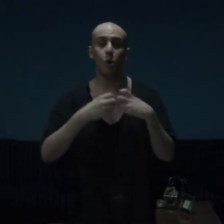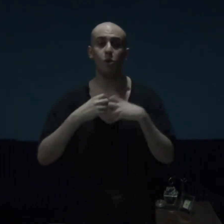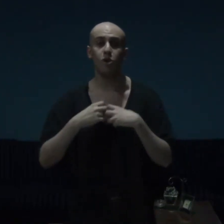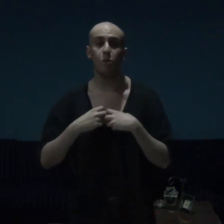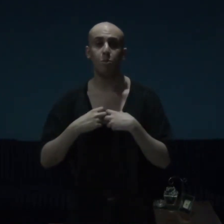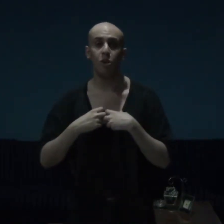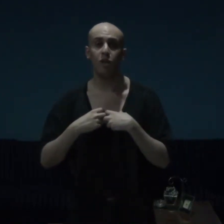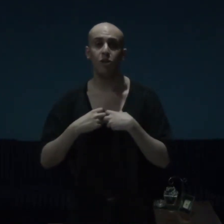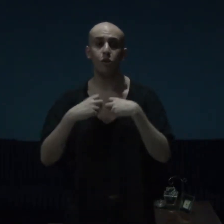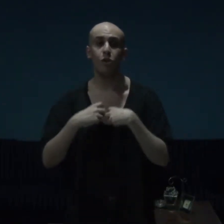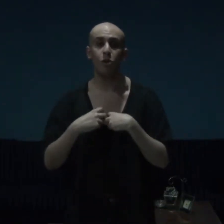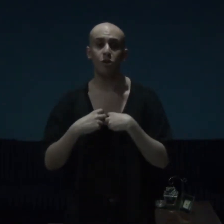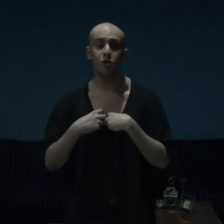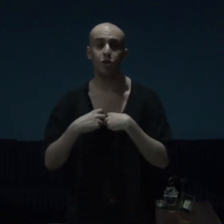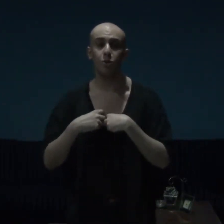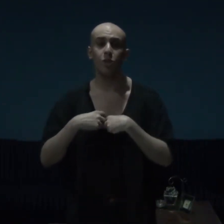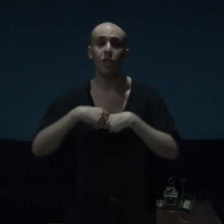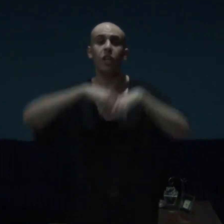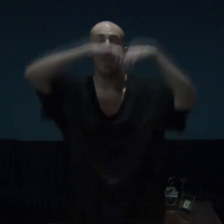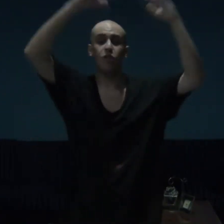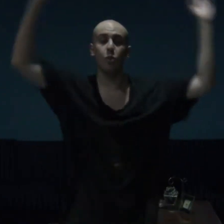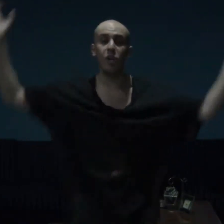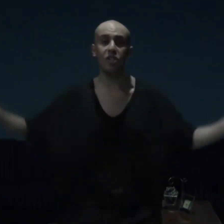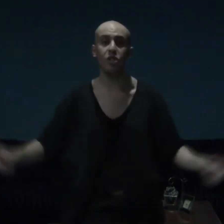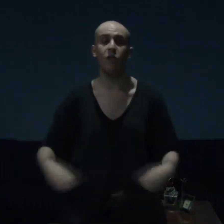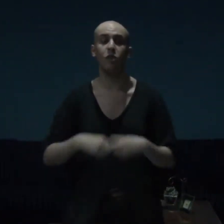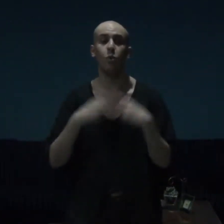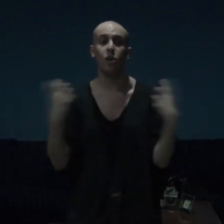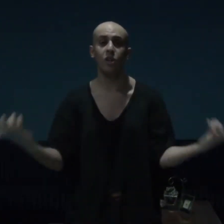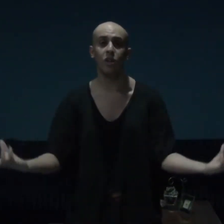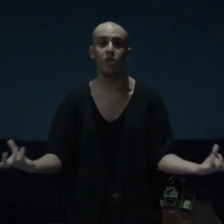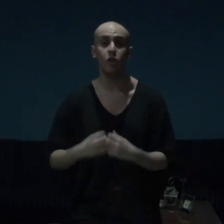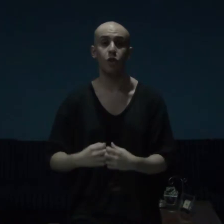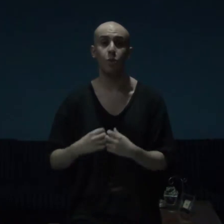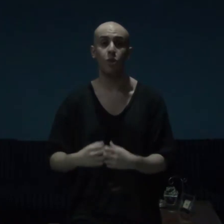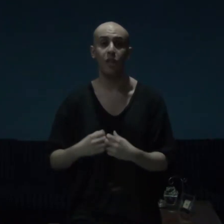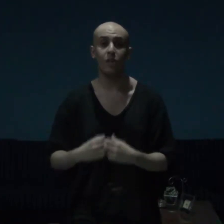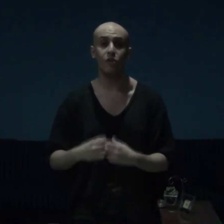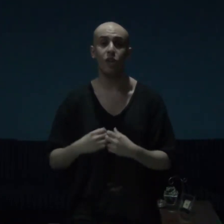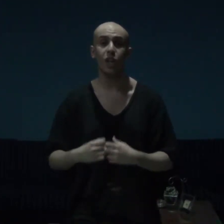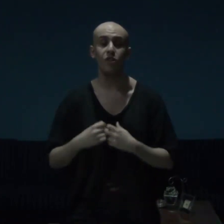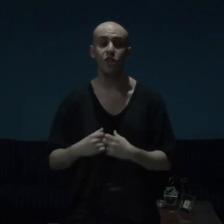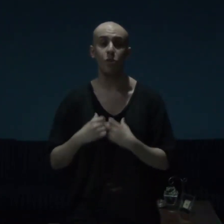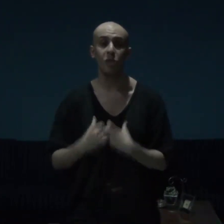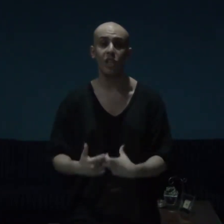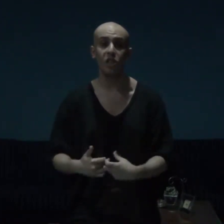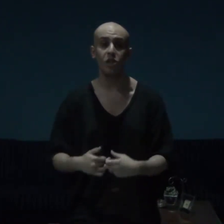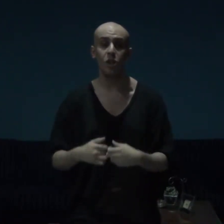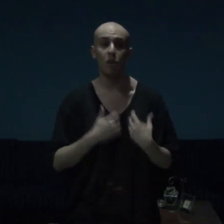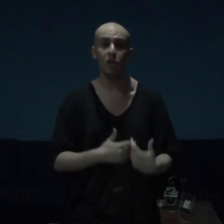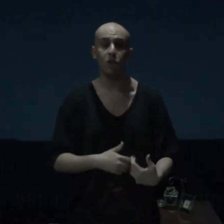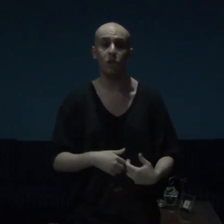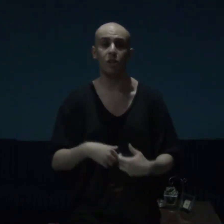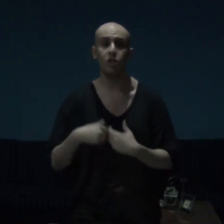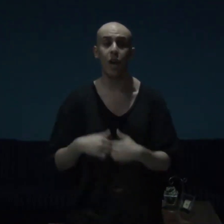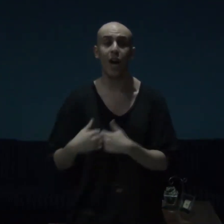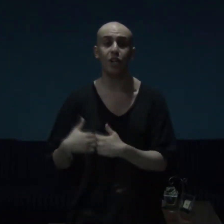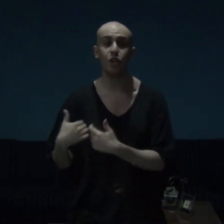also brought to yours truly and the rest of the world the 2018 released martial arts action